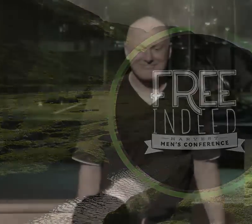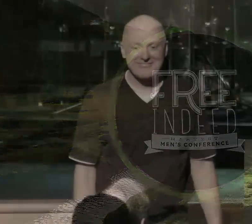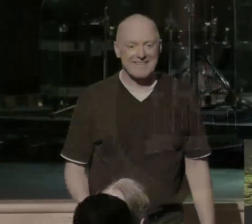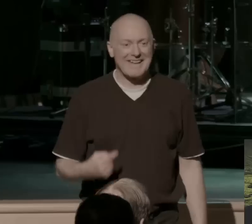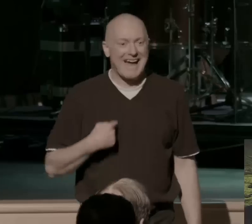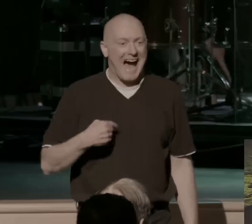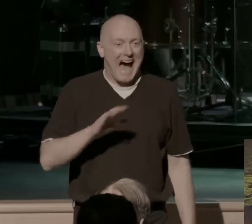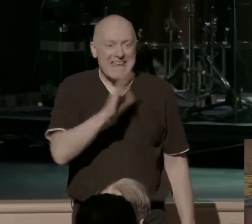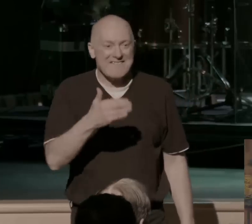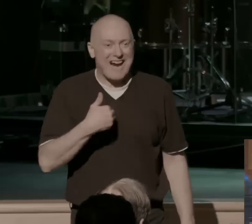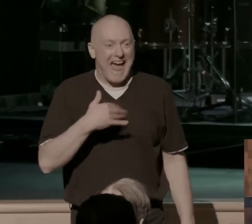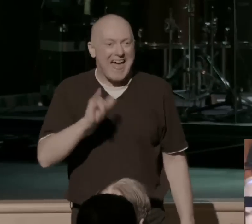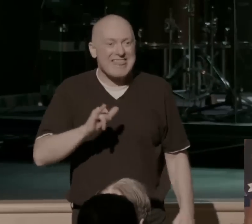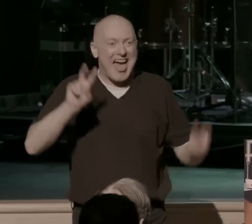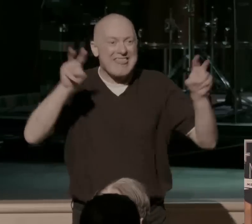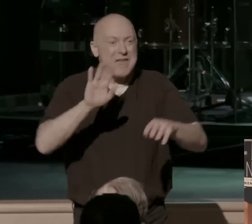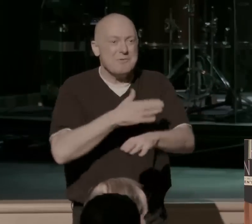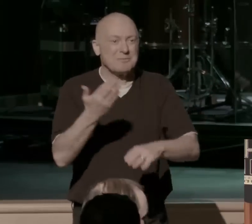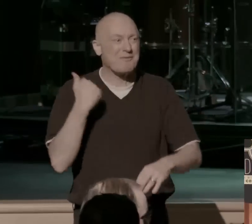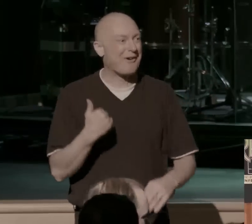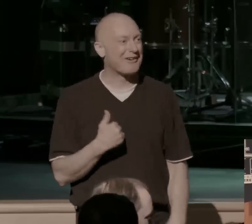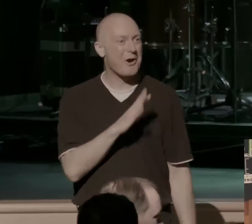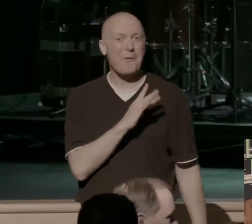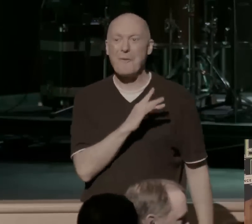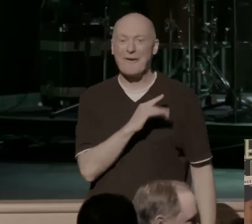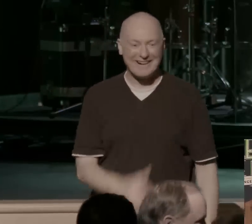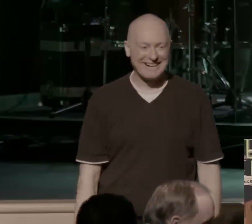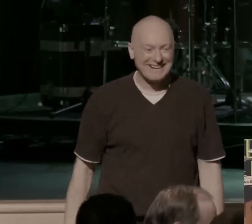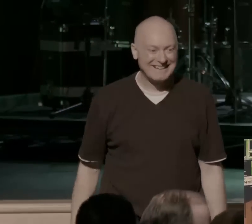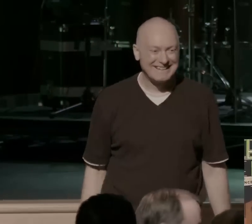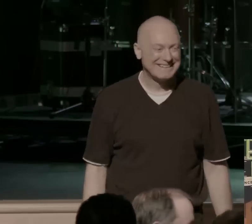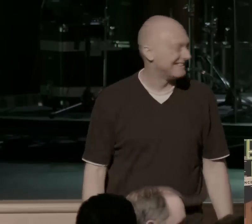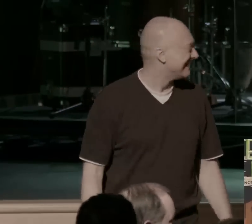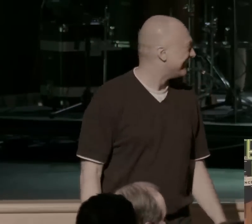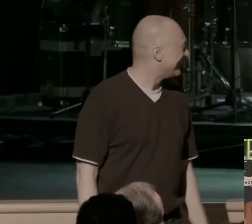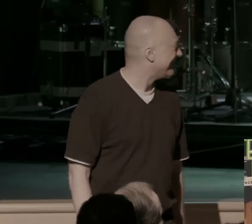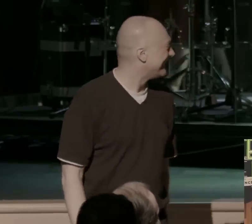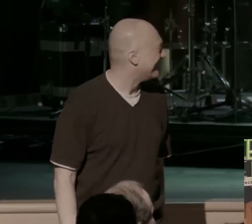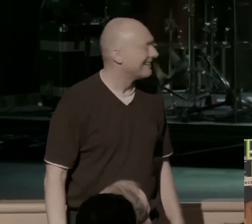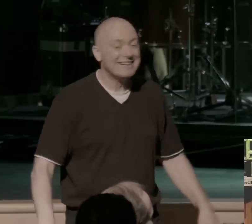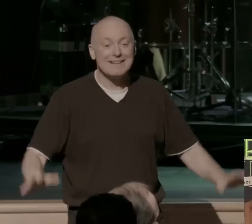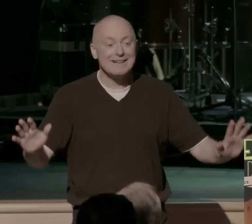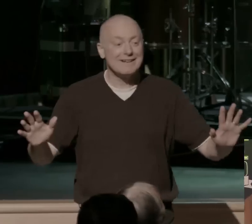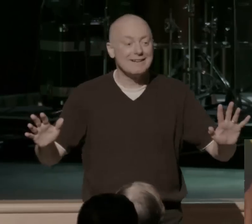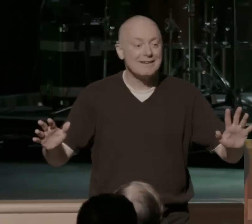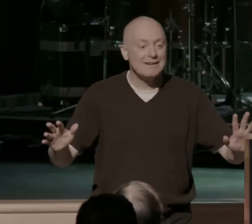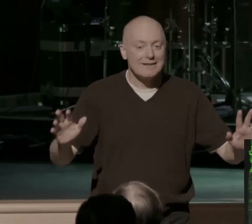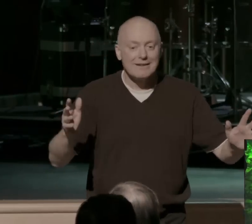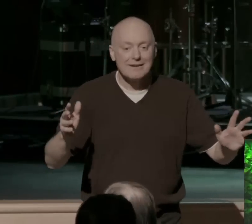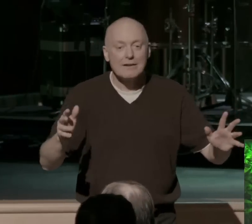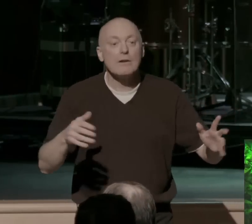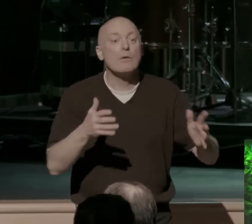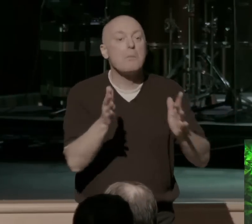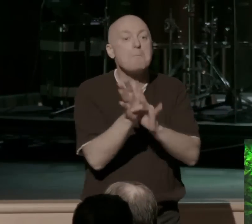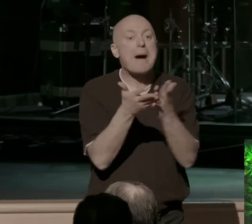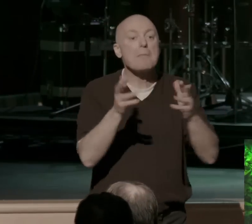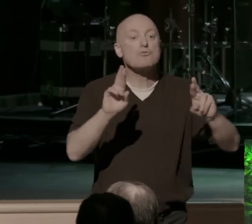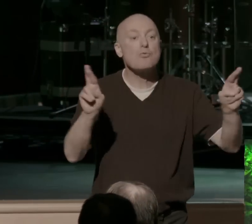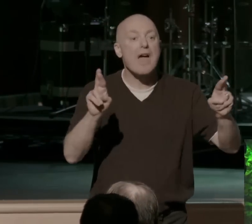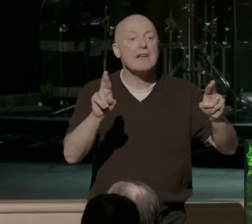I've never had theme music before, that's pretty cool. That's alright. Yeah! Okay, hey, hey, why don't you guys go ahead and grab your Bibles and turn